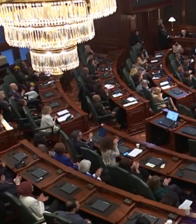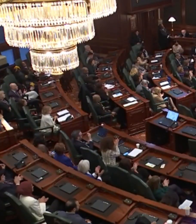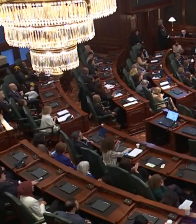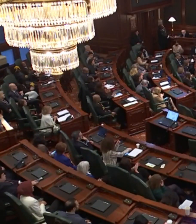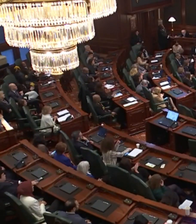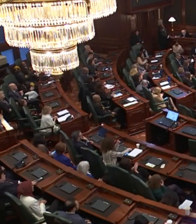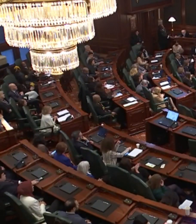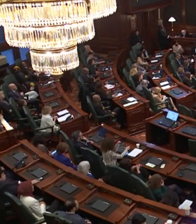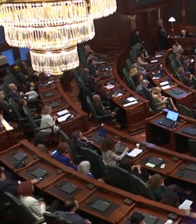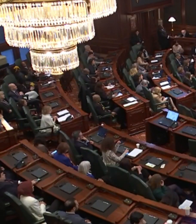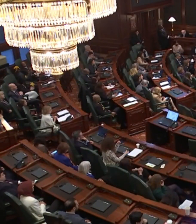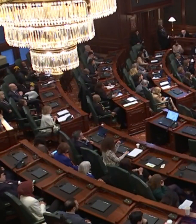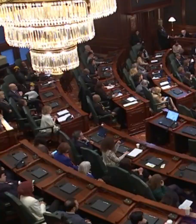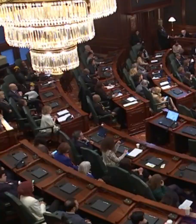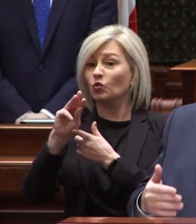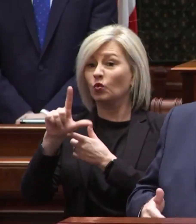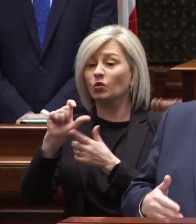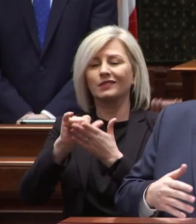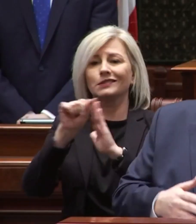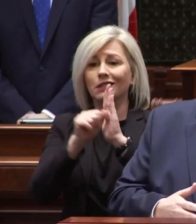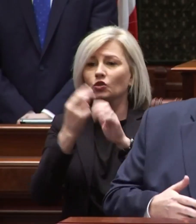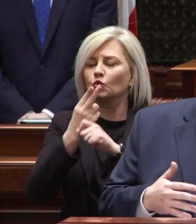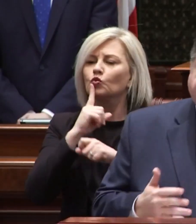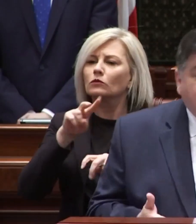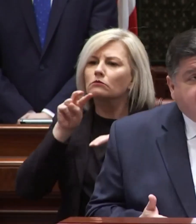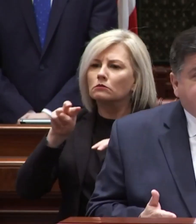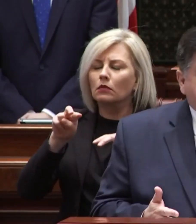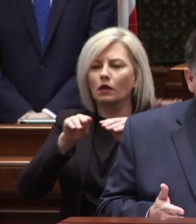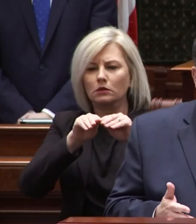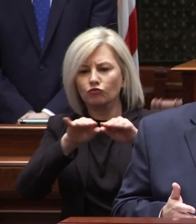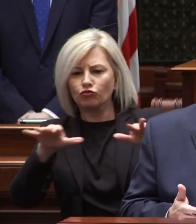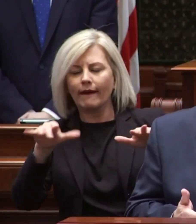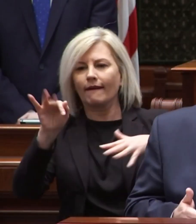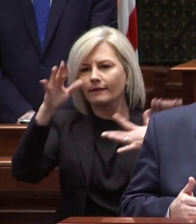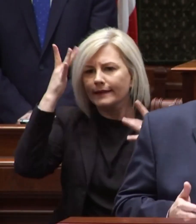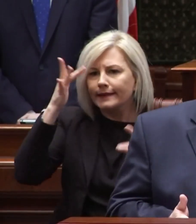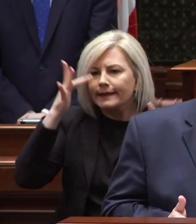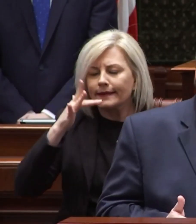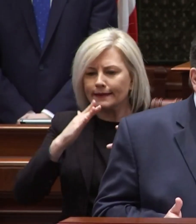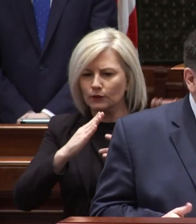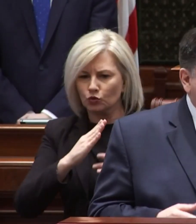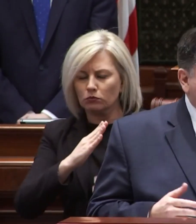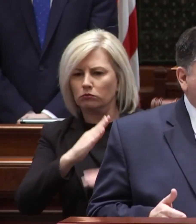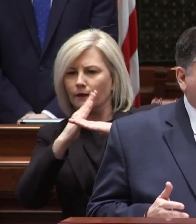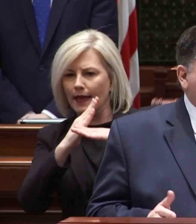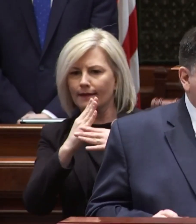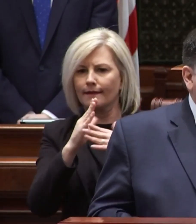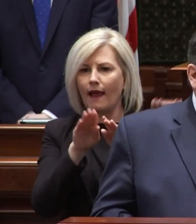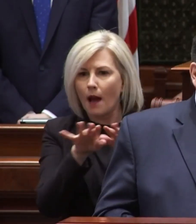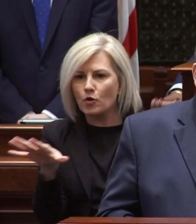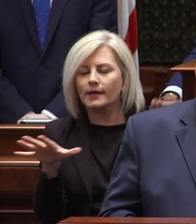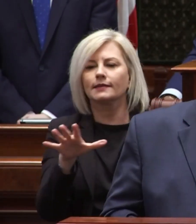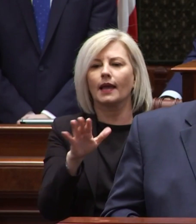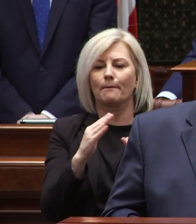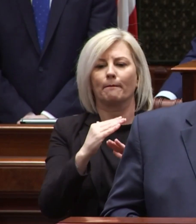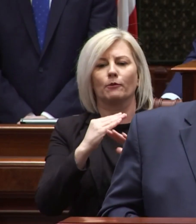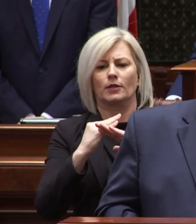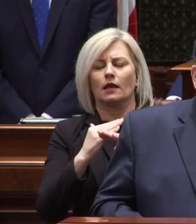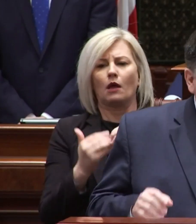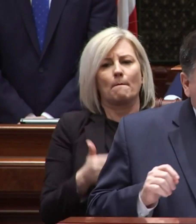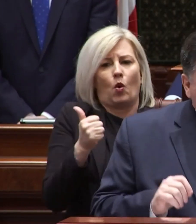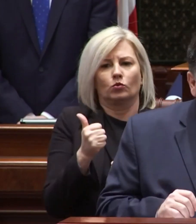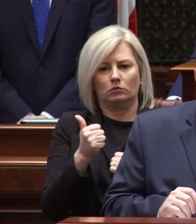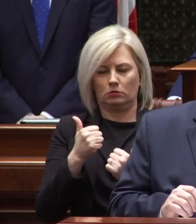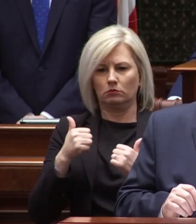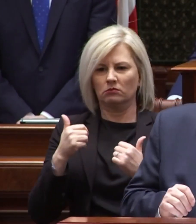these are tools that states use to monitor the spread of disease to prevent outbreaks and protect our most vulnerable residents